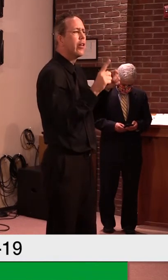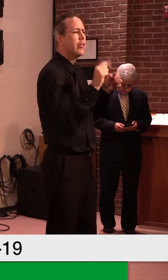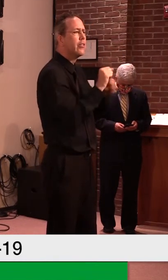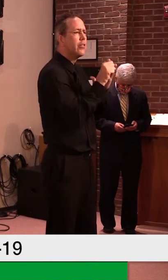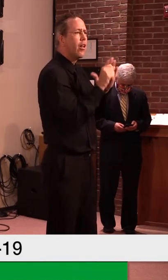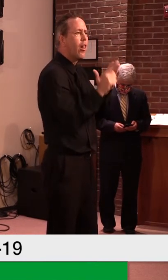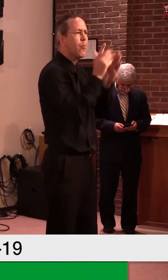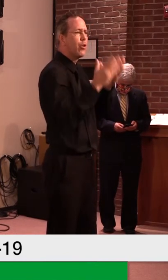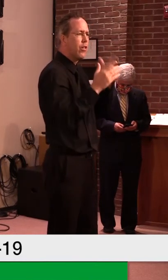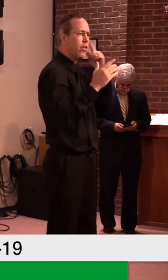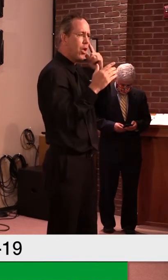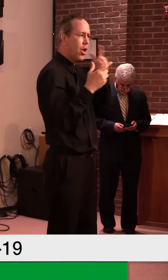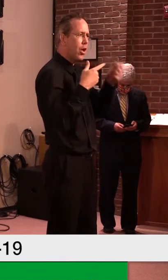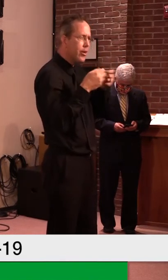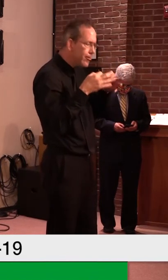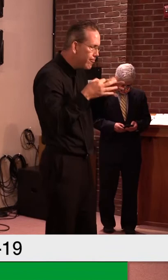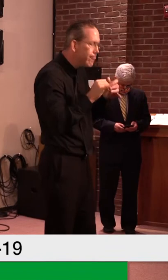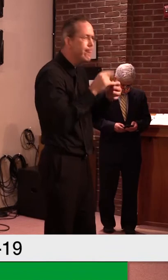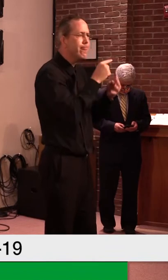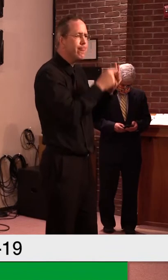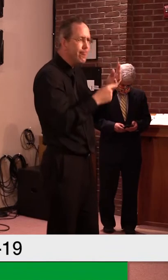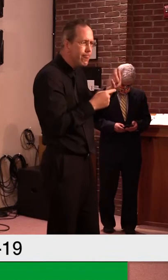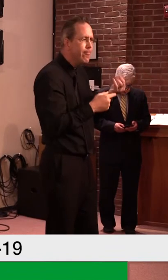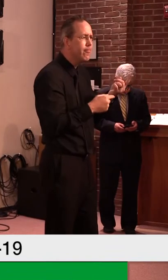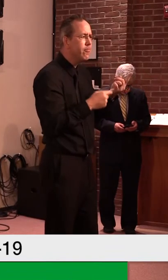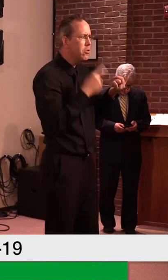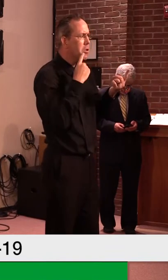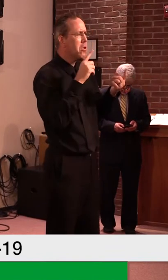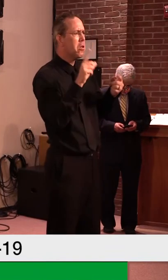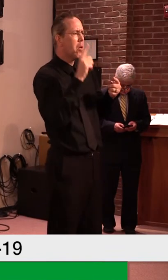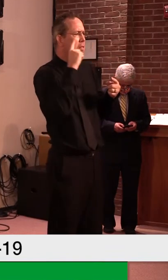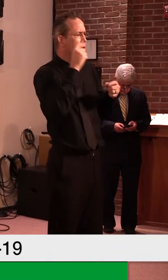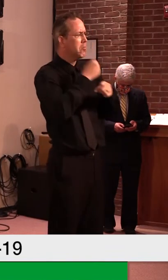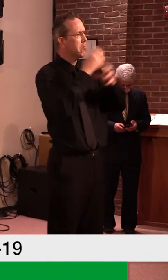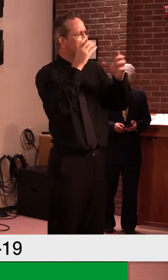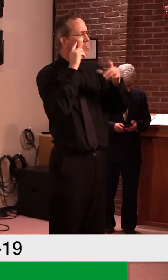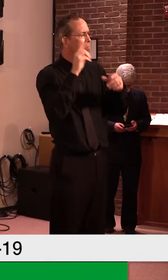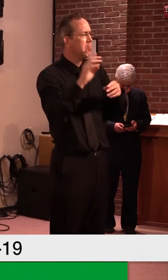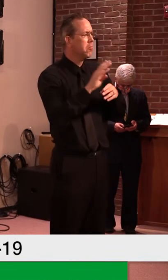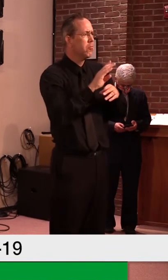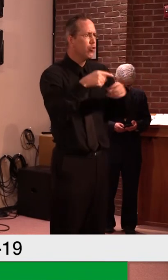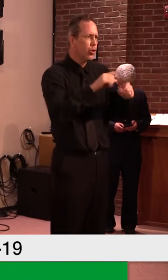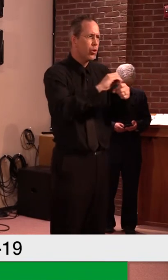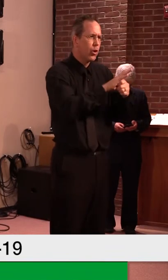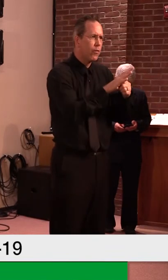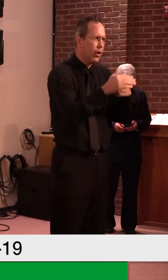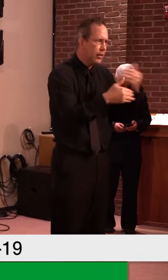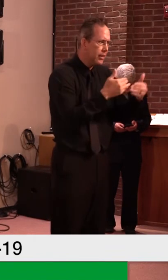have operated through the pandemic, uh, to achieve maximum utility for all Vermonters.